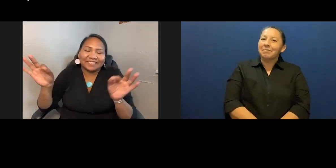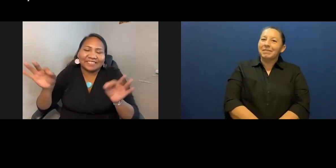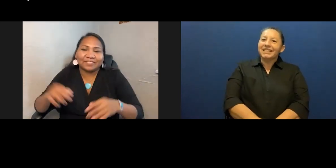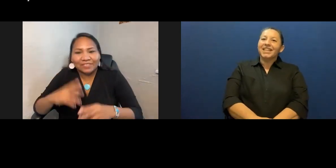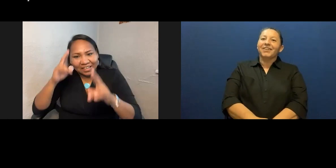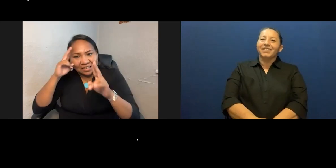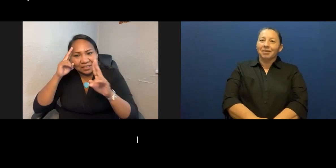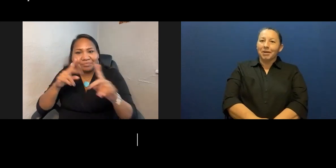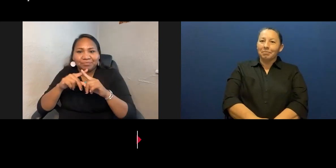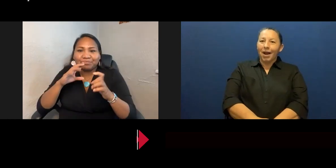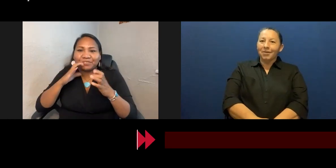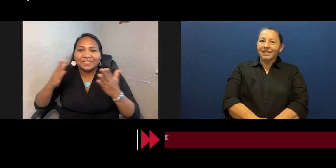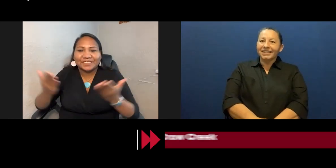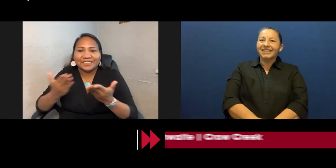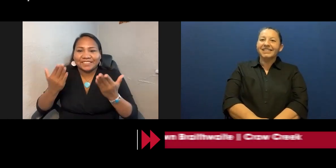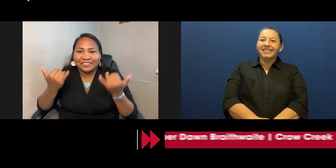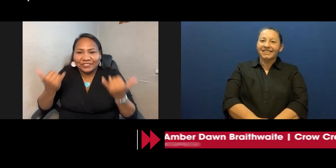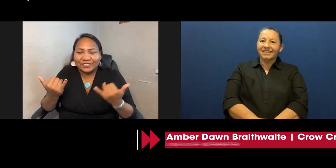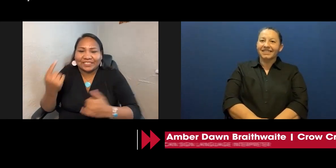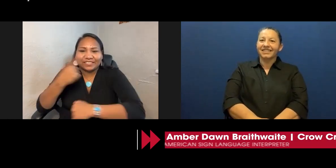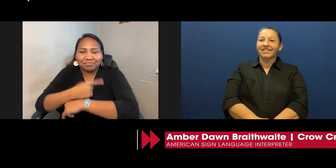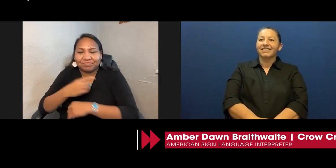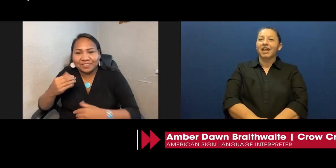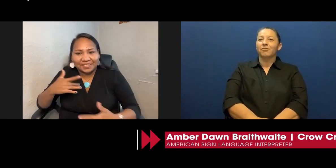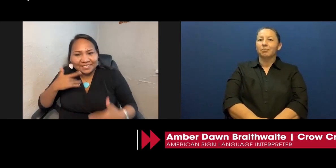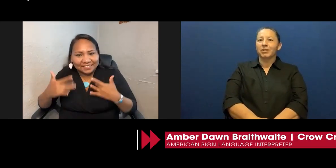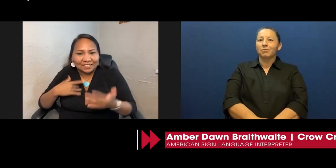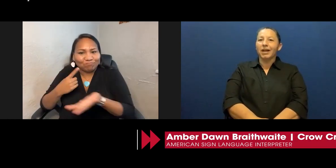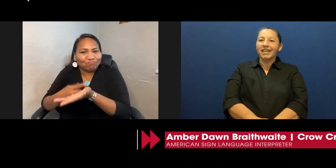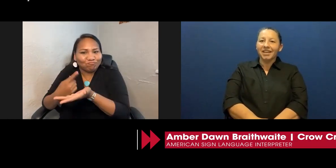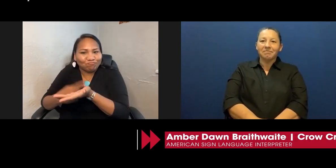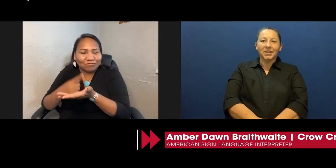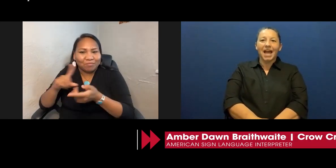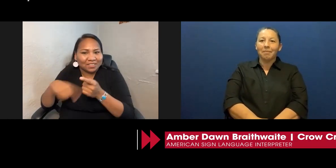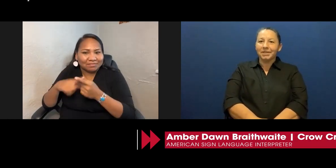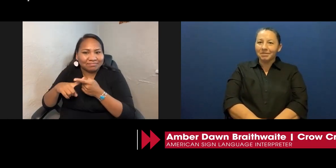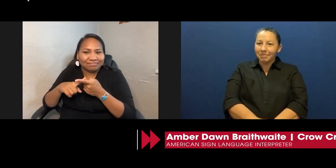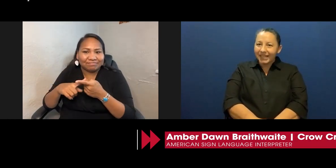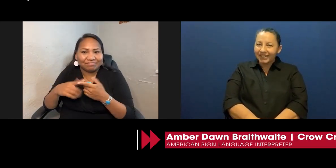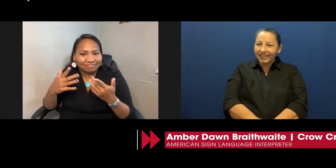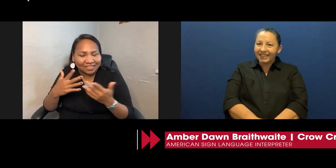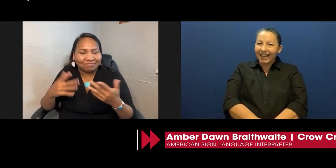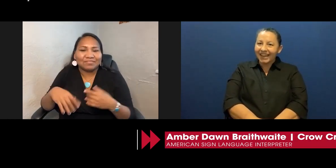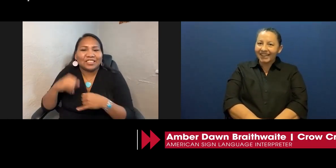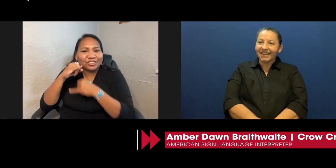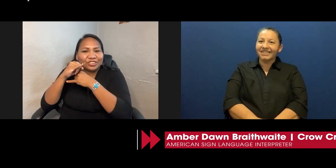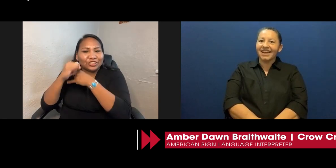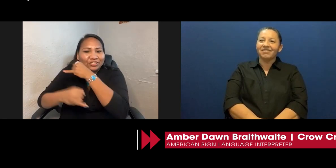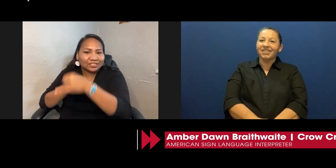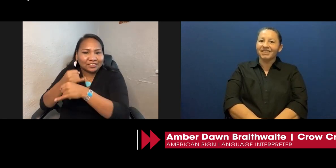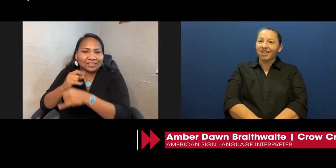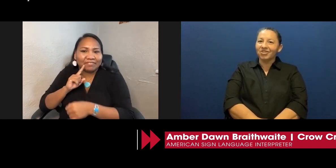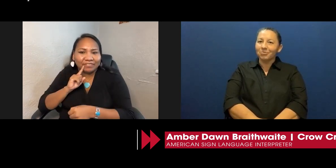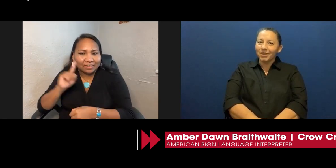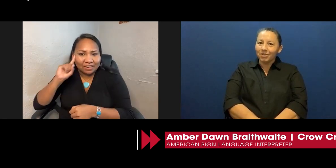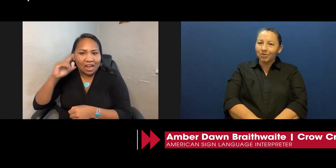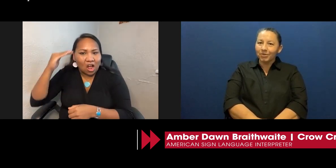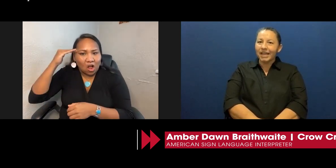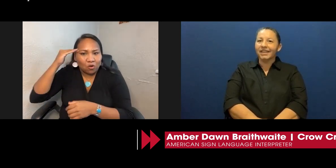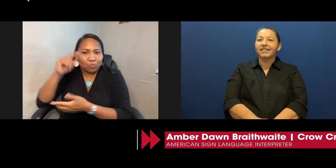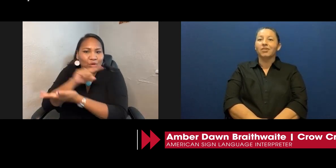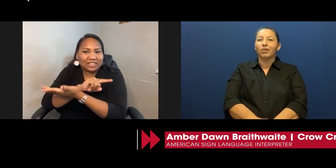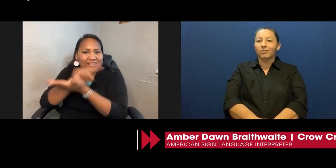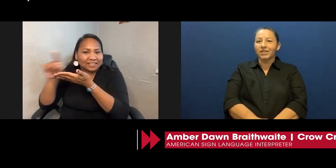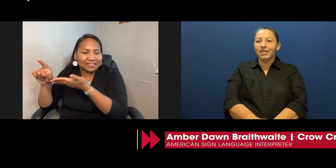My name is Sarah Young Bear Brown. This is the sign for Meskwaki. I'm very happy to be here today and to have this discussion with